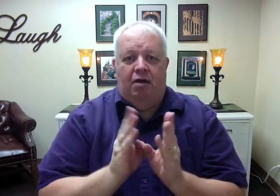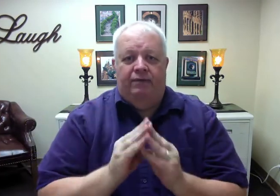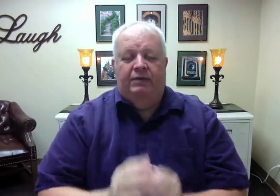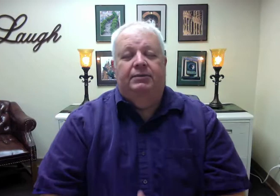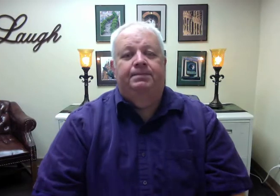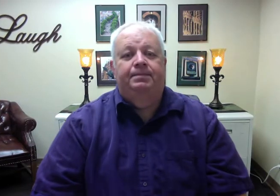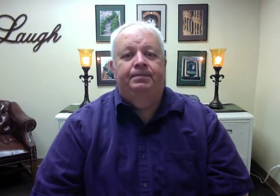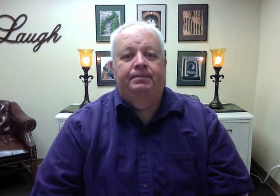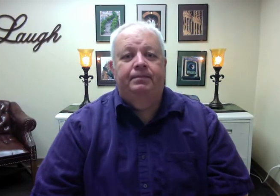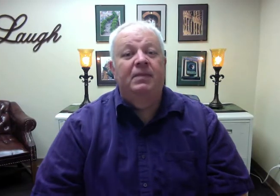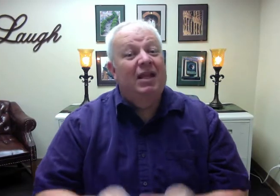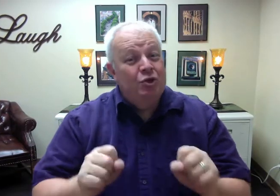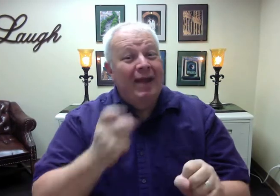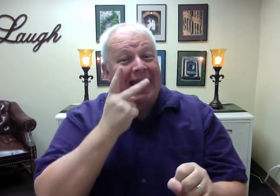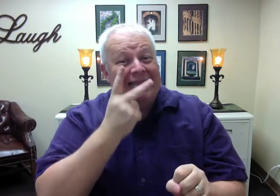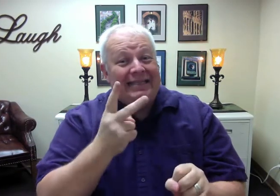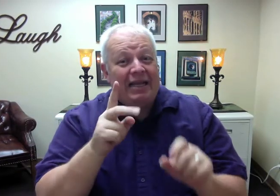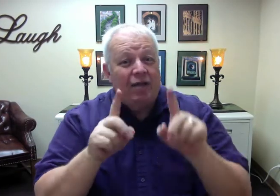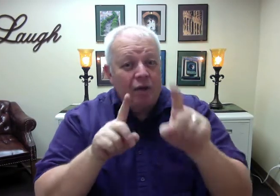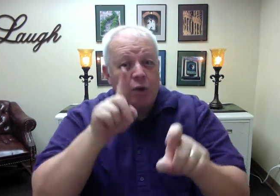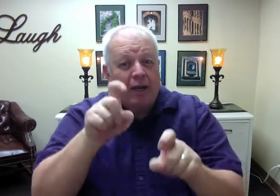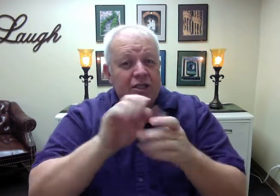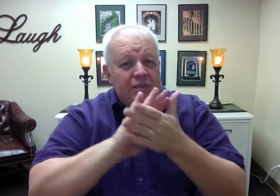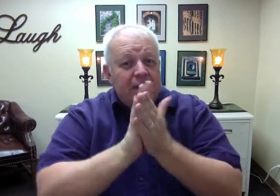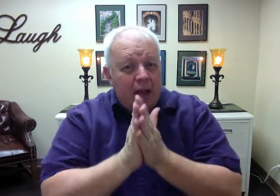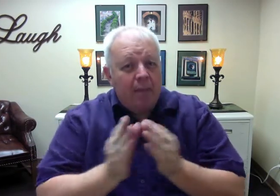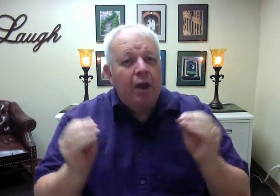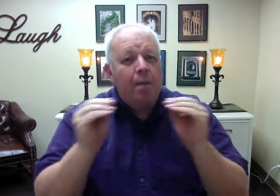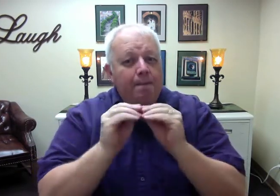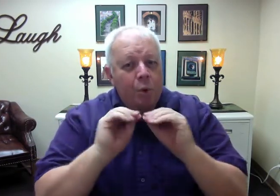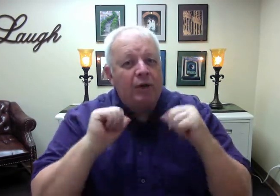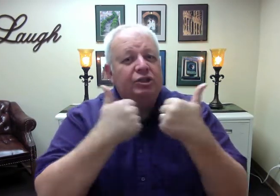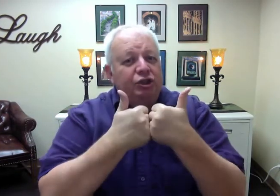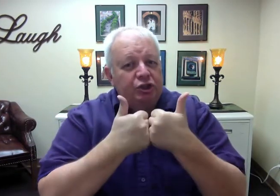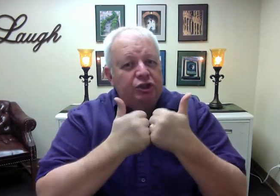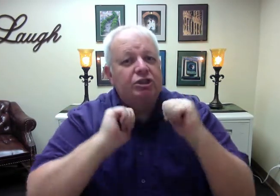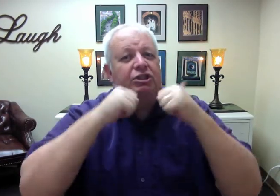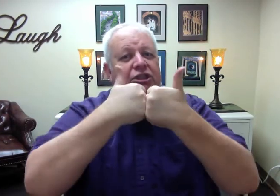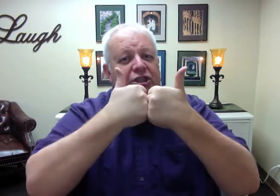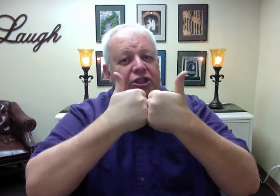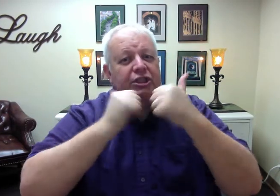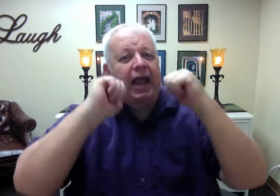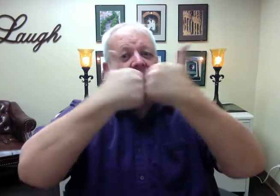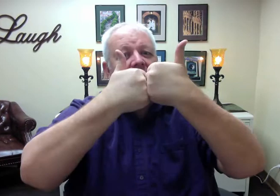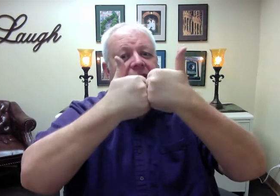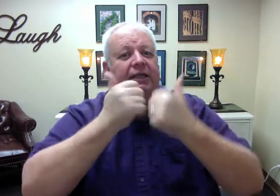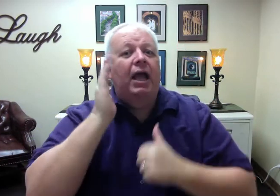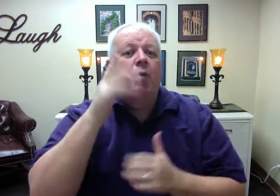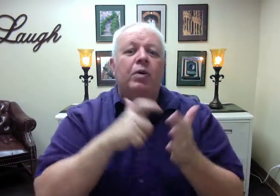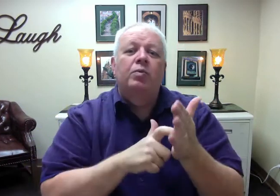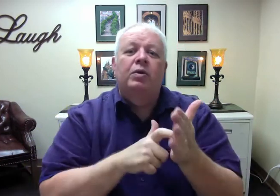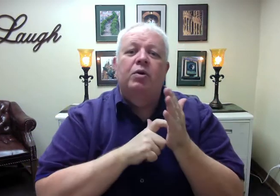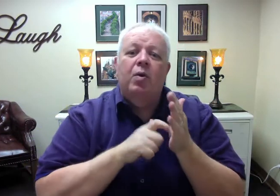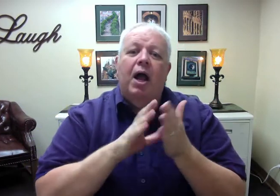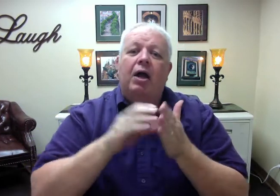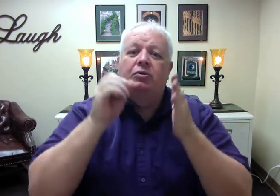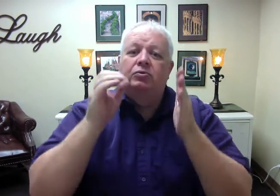As you can see, the questions are becoming more challenging and will require students to